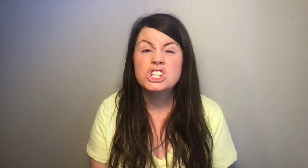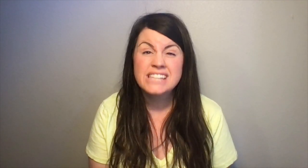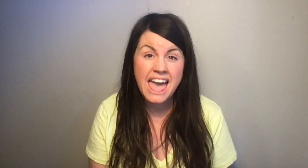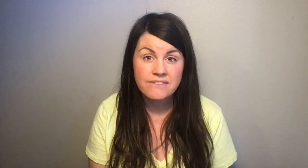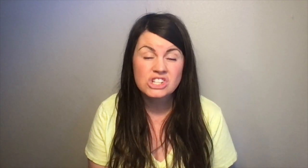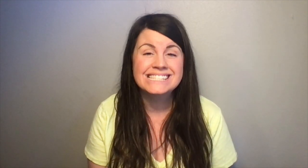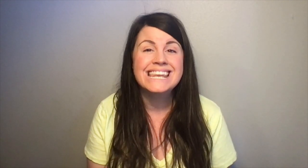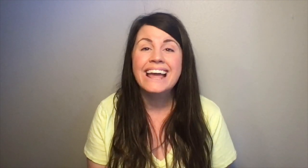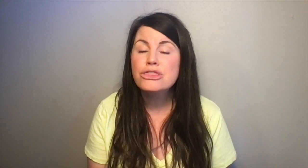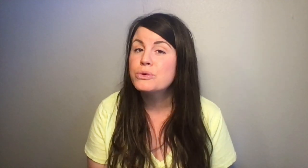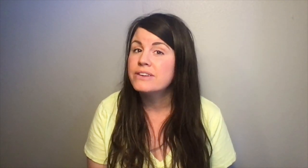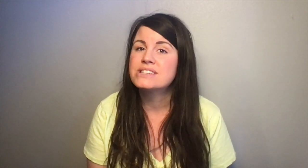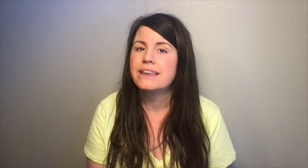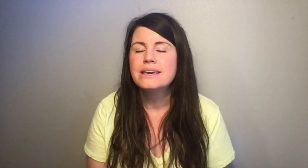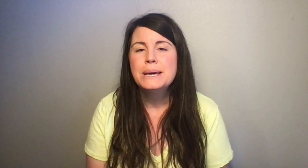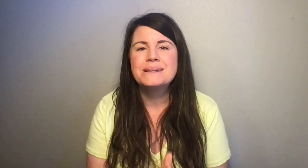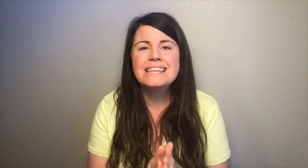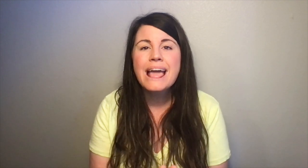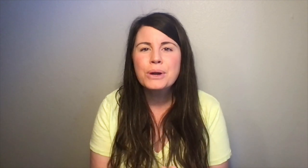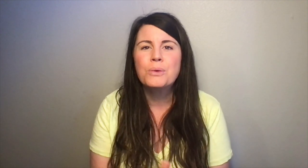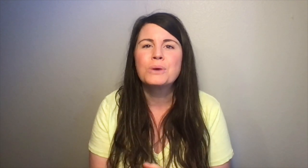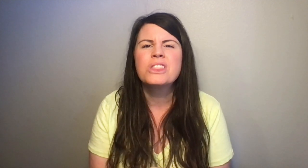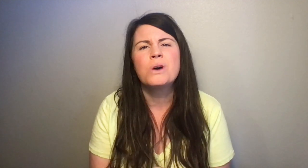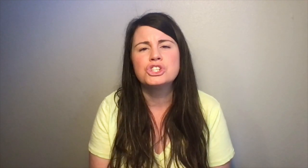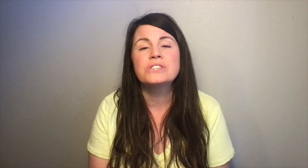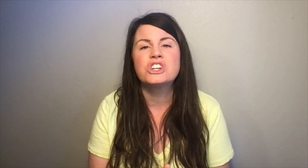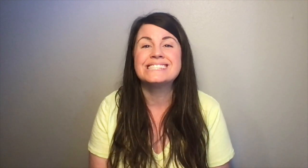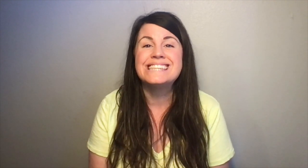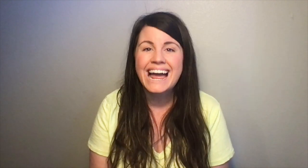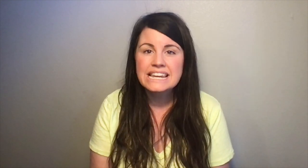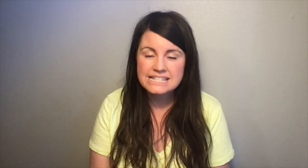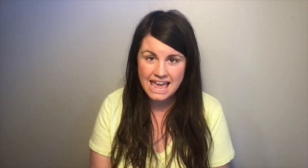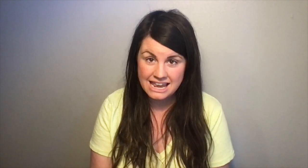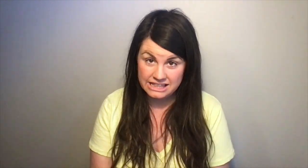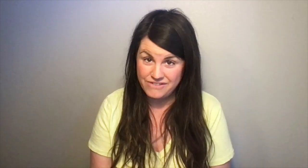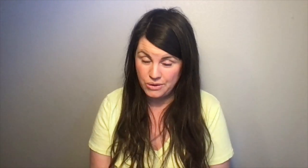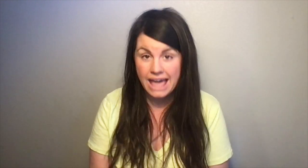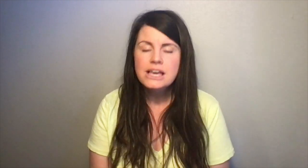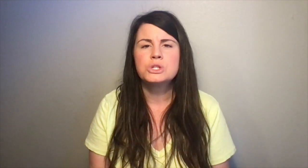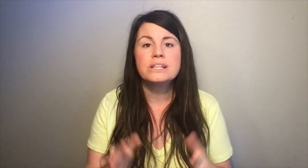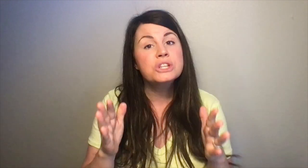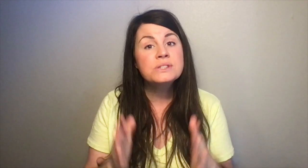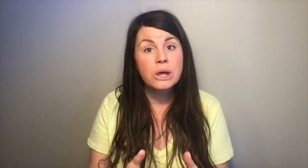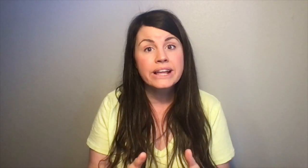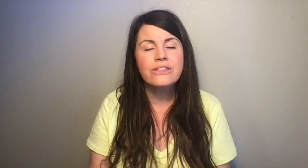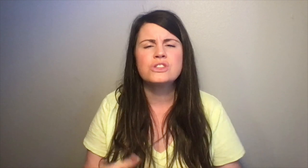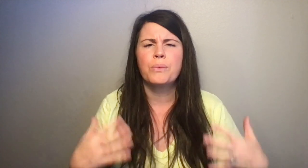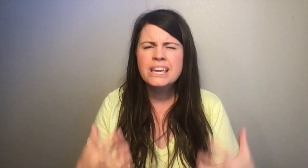10, verses 9 through 15. But today I want to work with you on just verses 9, 10, and 11, okay? So let's go slow together so that we can